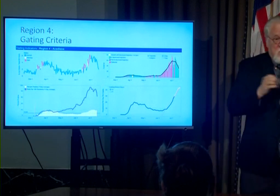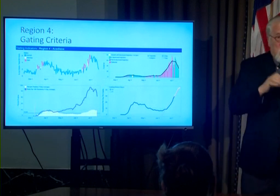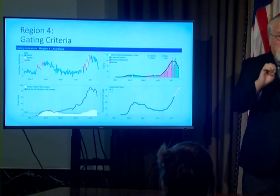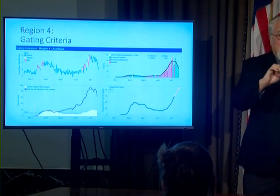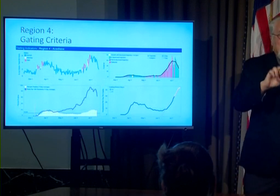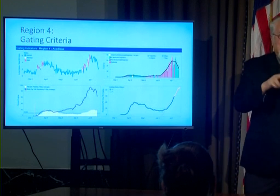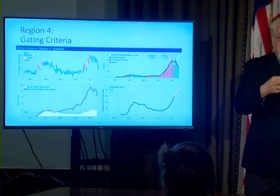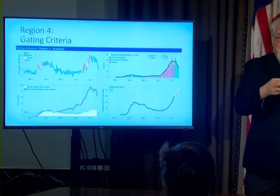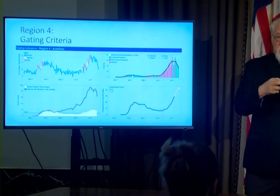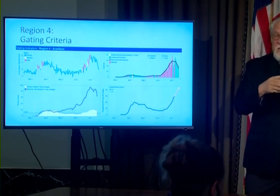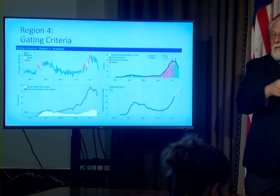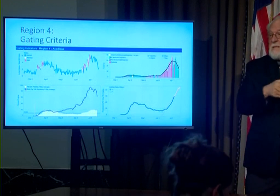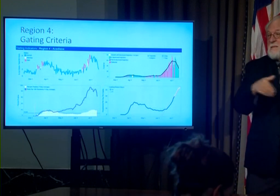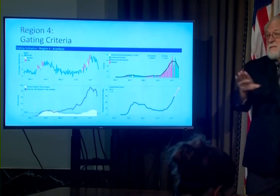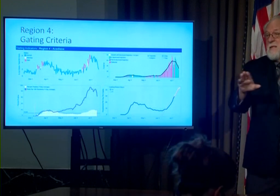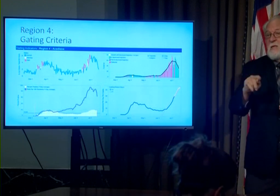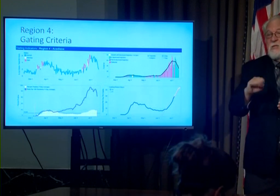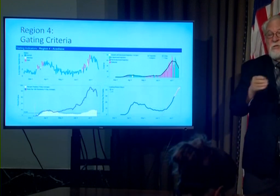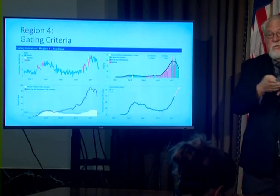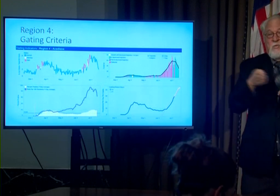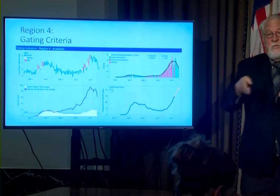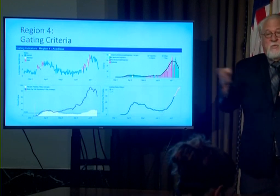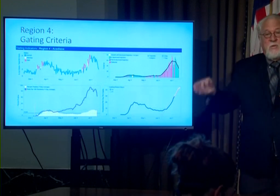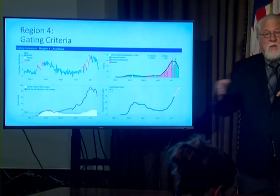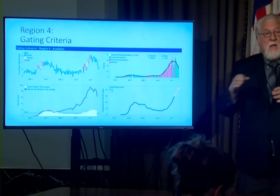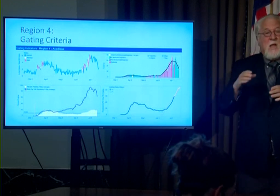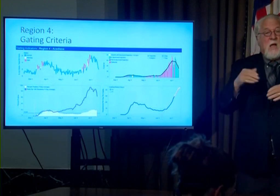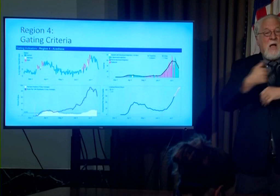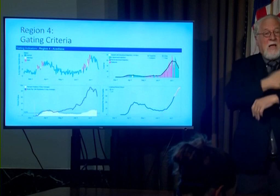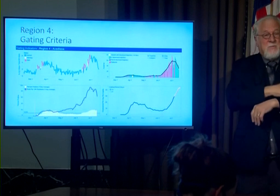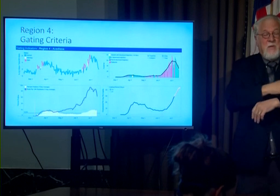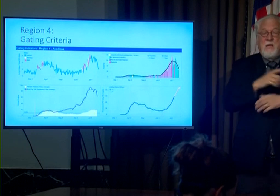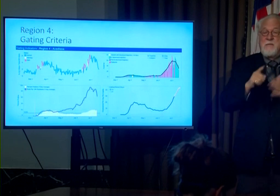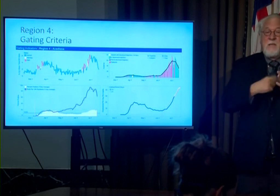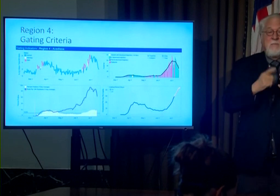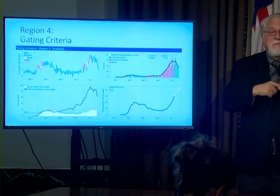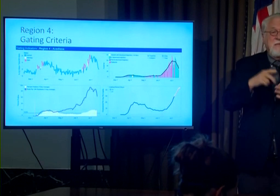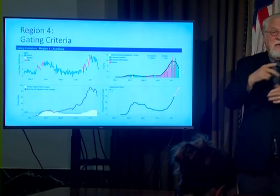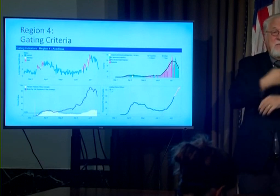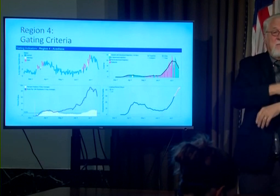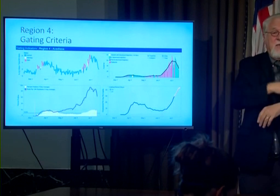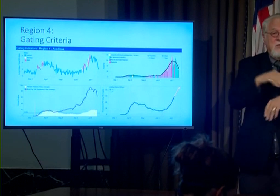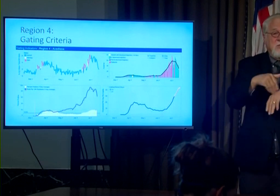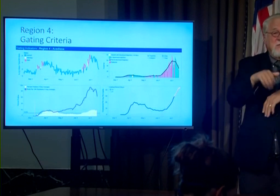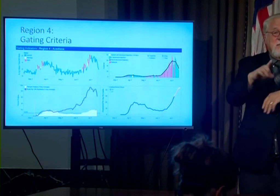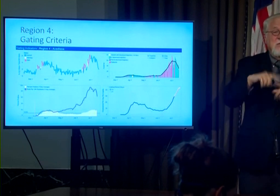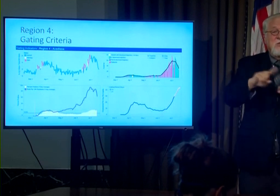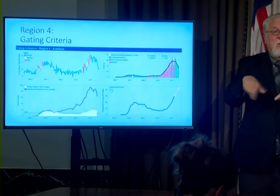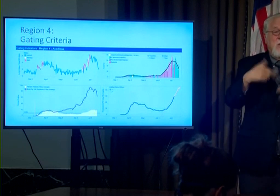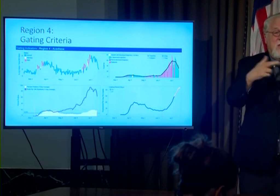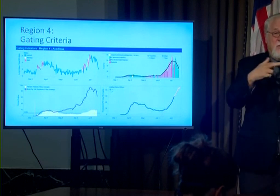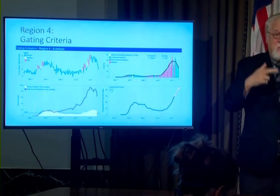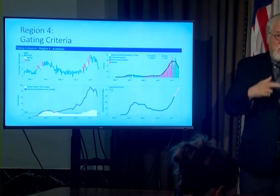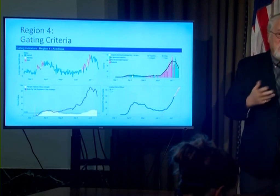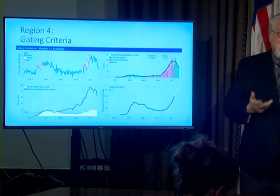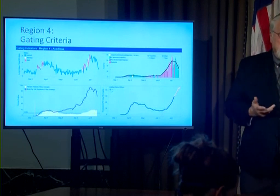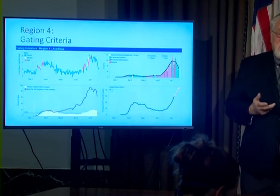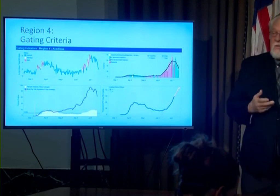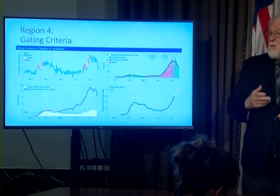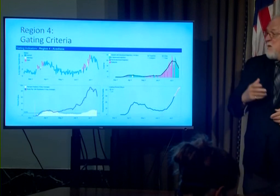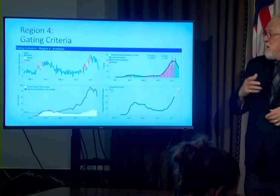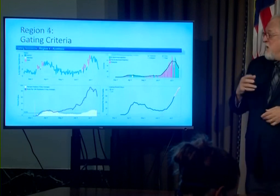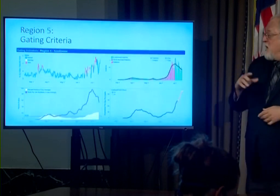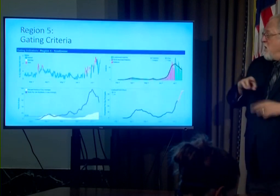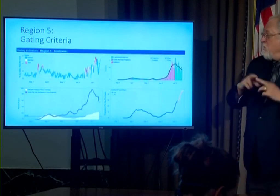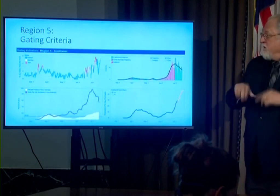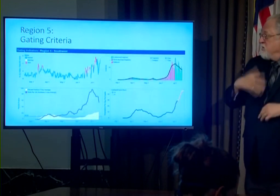having to send them to to neighboring hospitals and sometimes patients are having to be shifted to other regions where there's more capacity if we look at